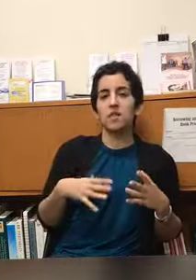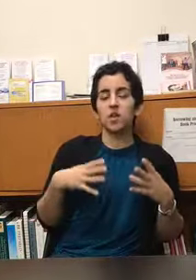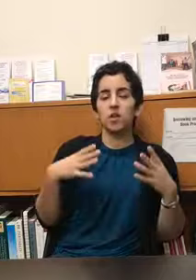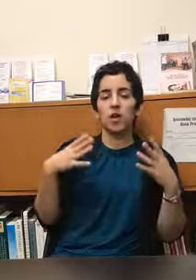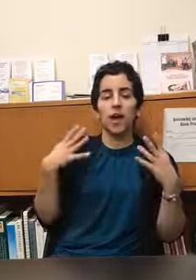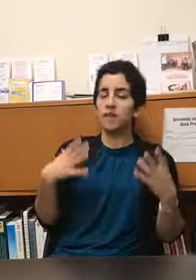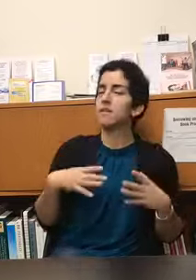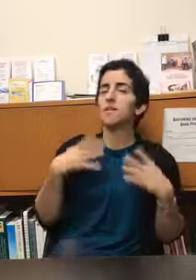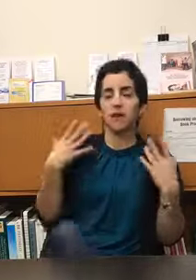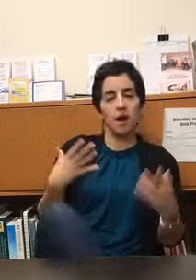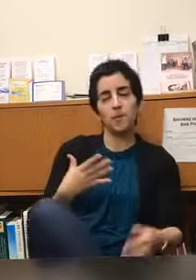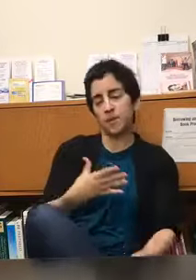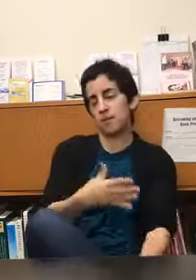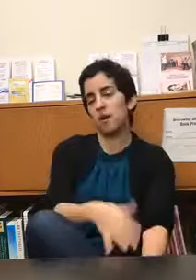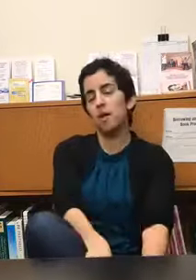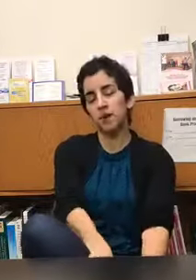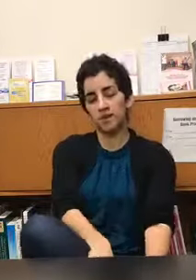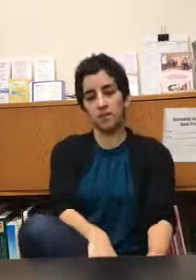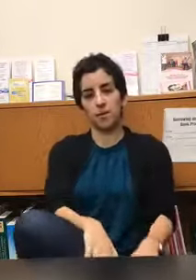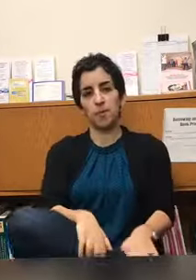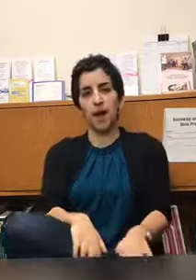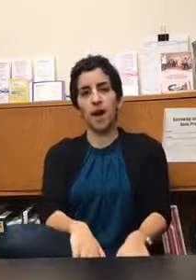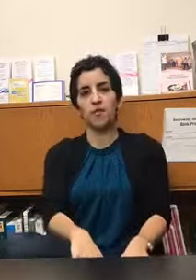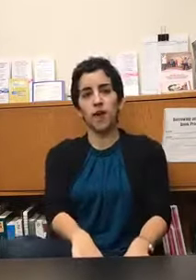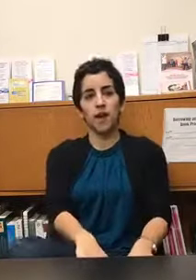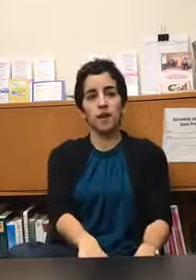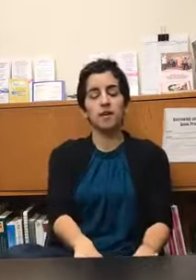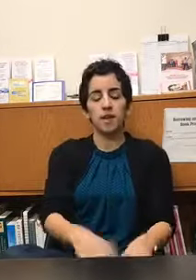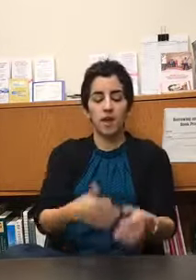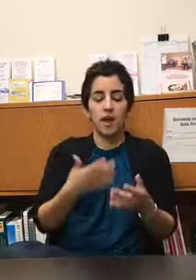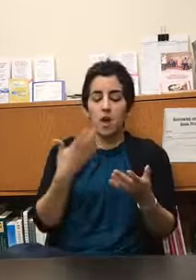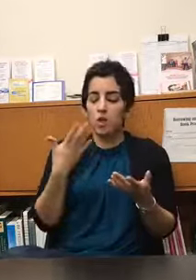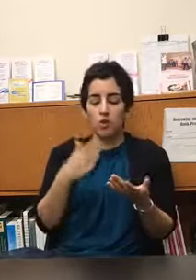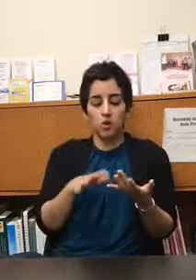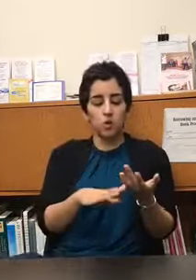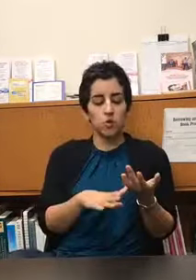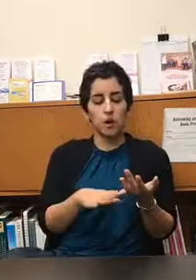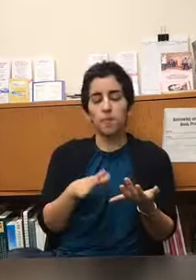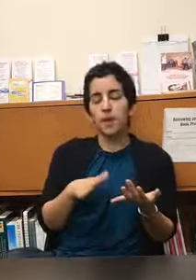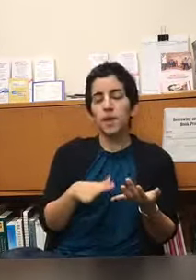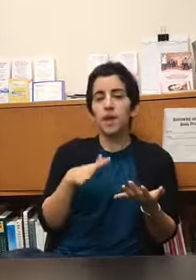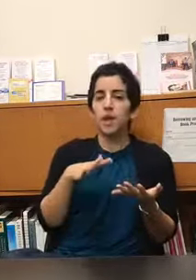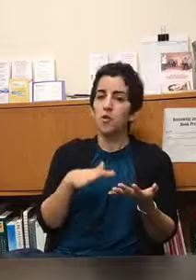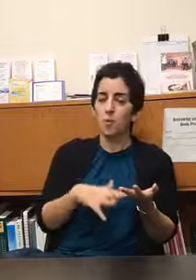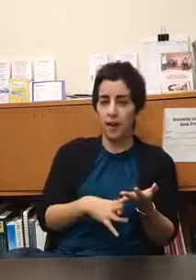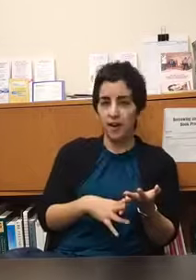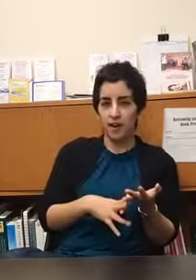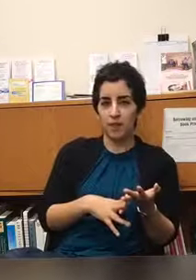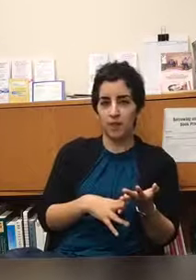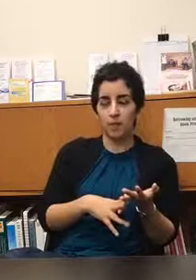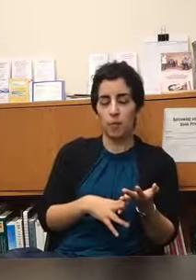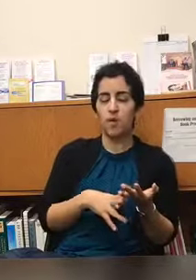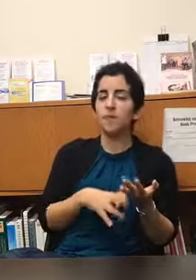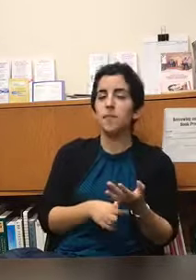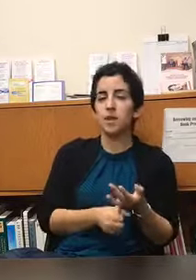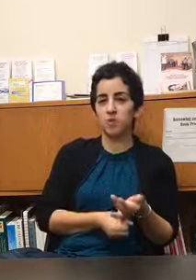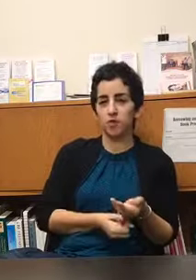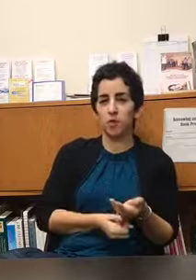and this is a common a common idea that people have and you can be in your body whatever that means for you